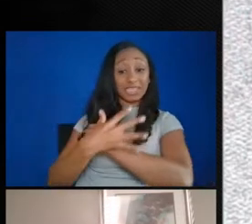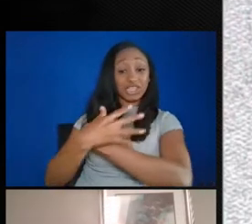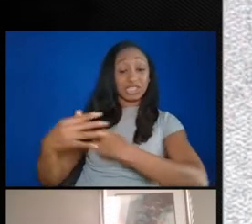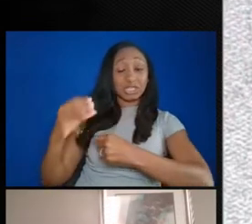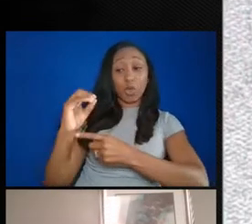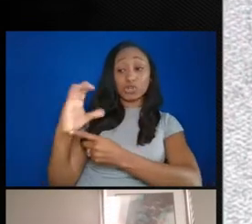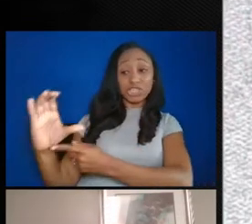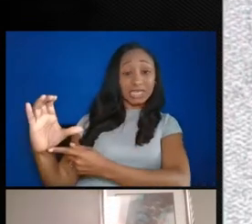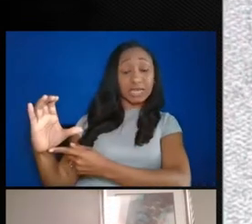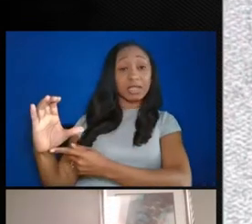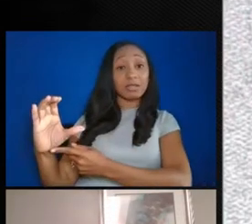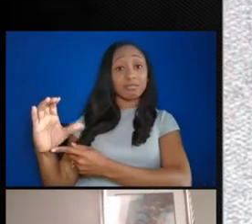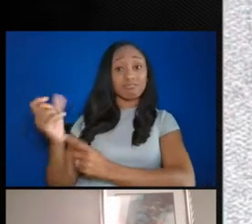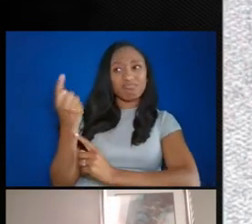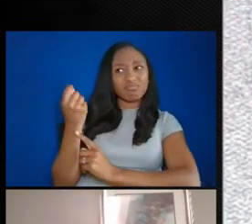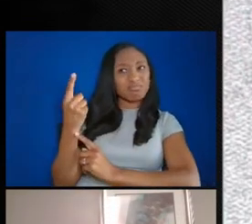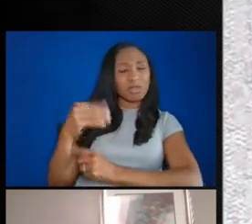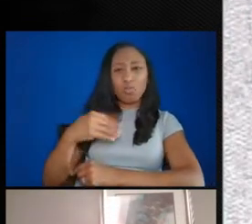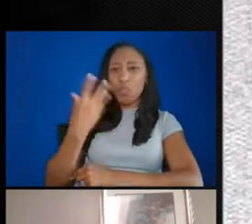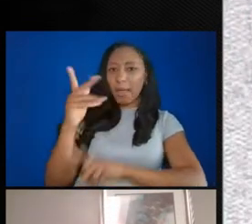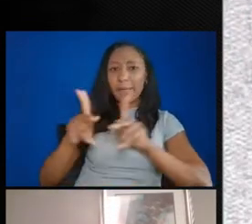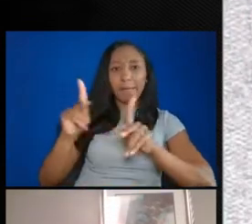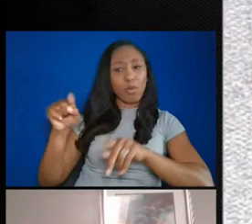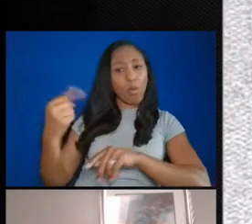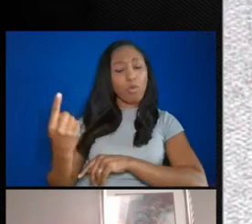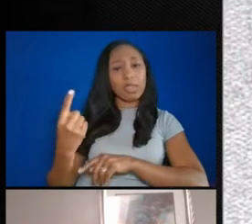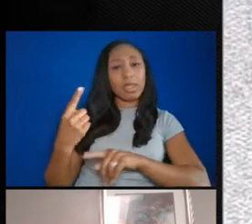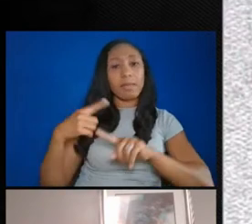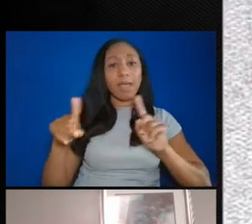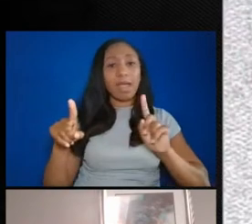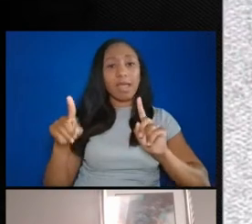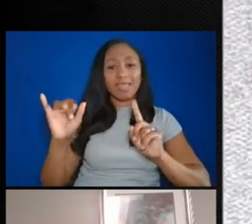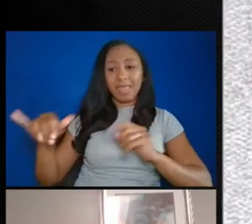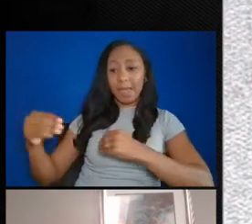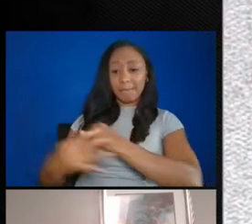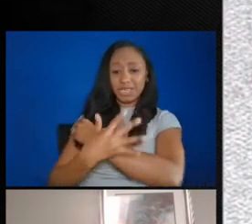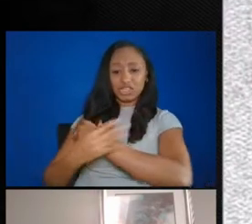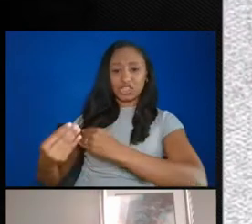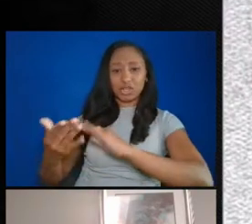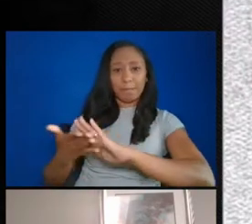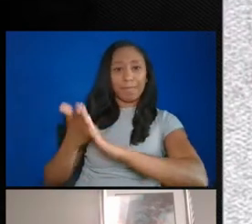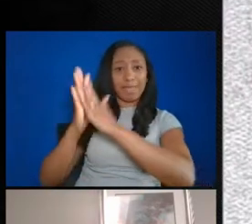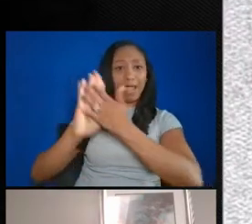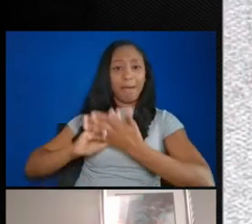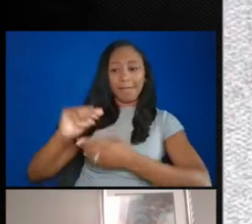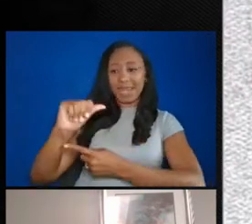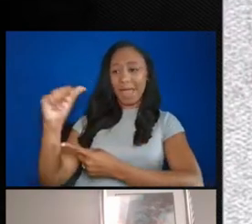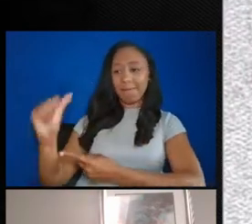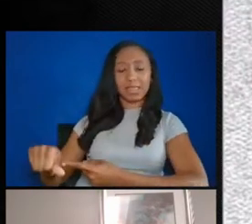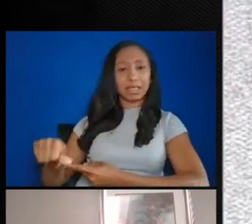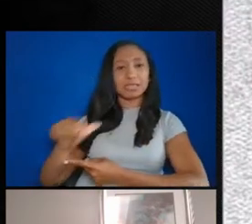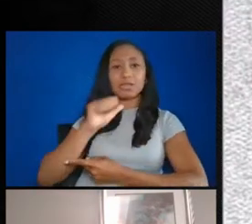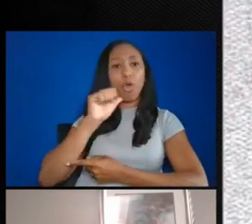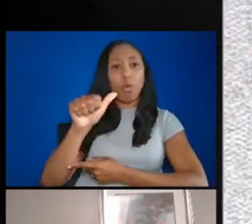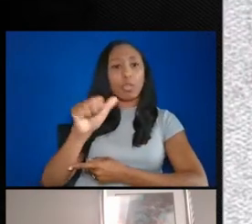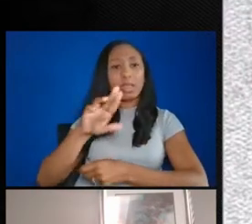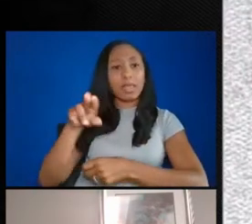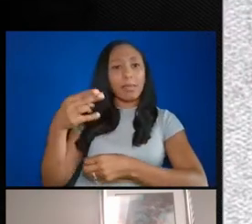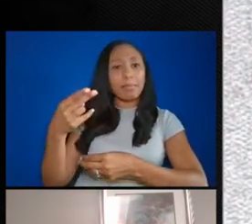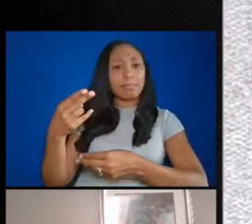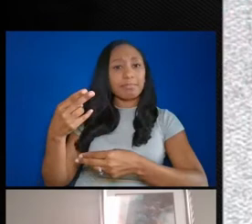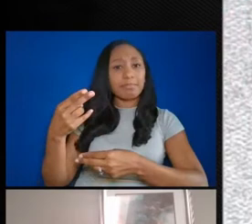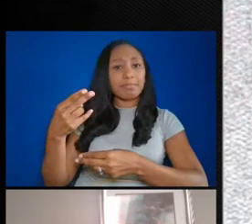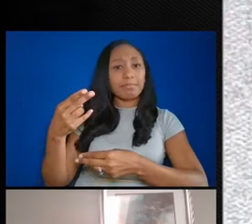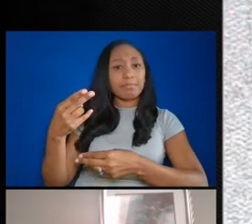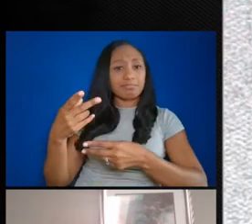only. But a set of African American sisters turned beachfront land in Annapolis into more than just a listing in the Green Book,